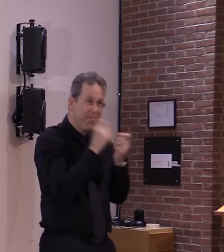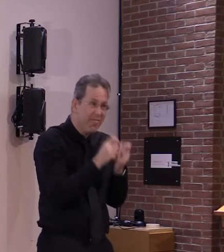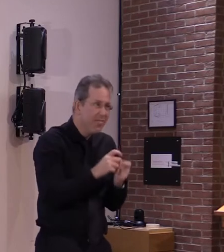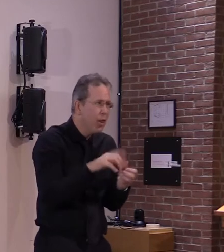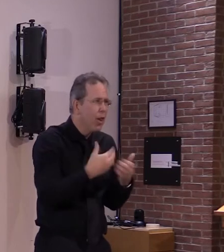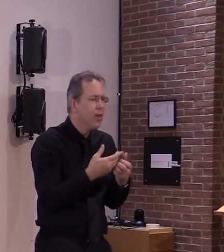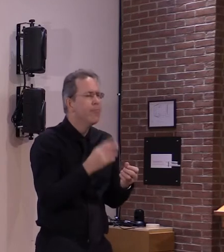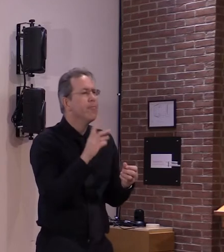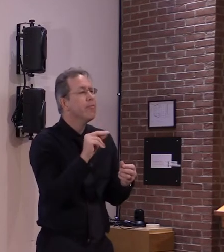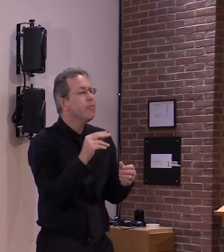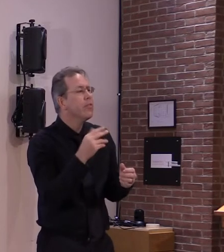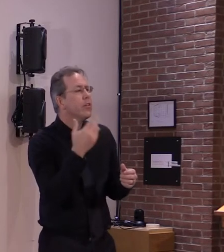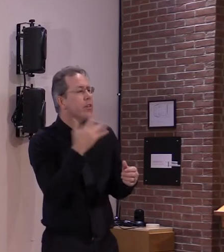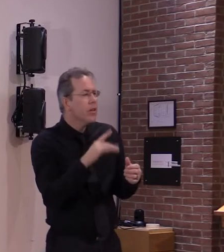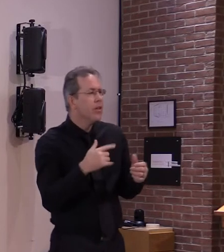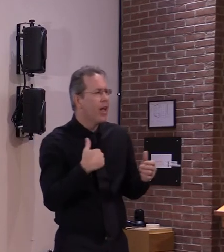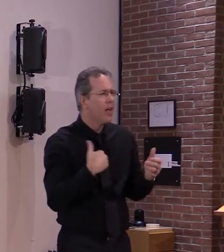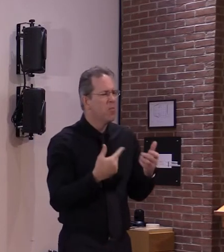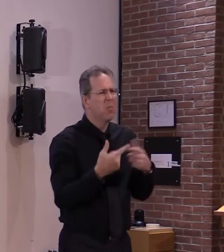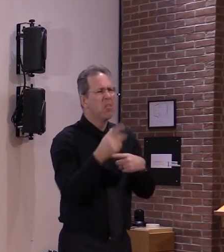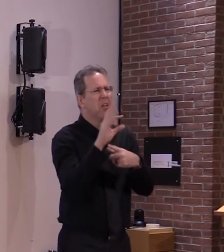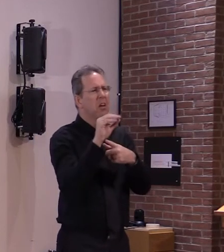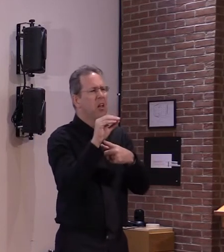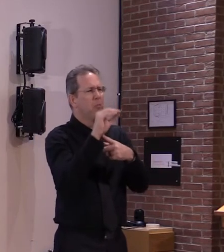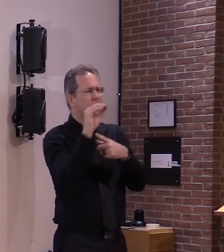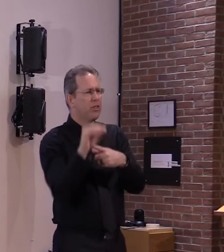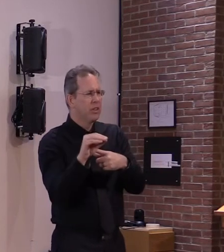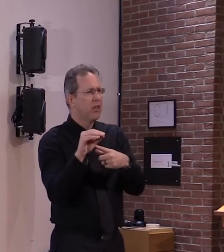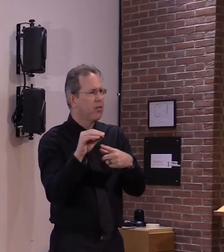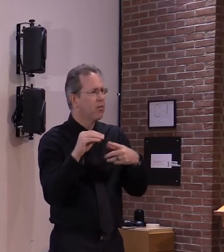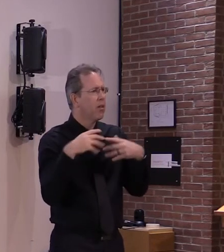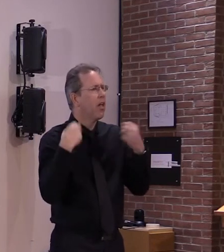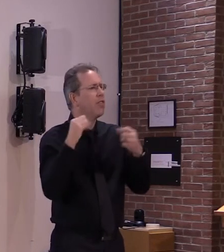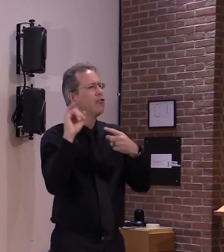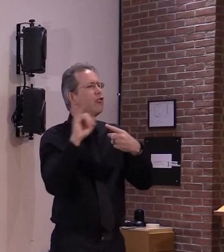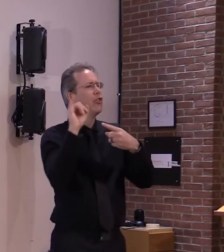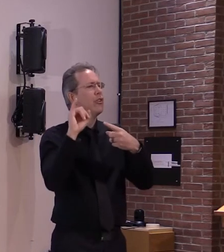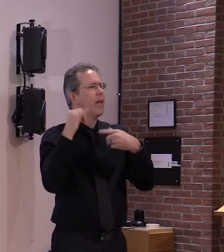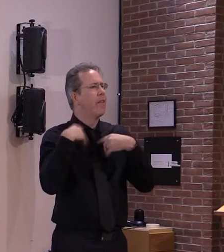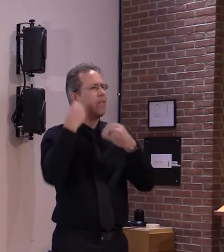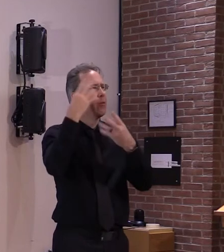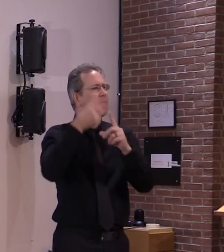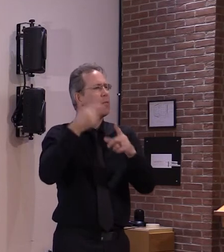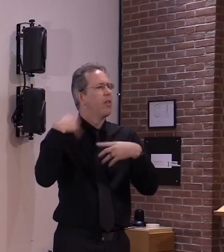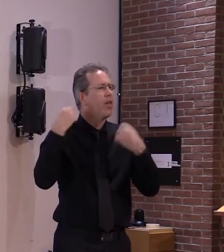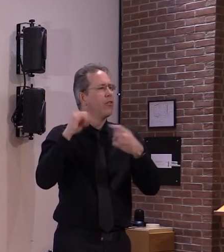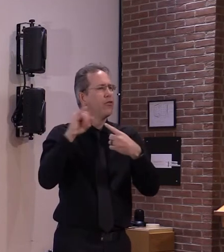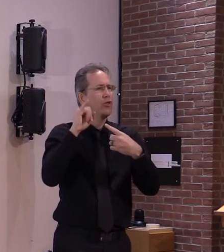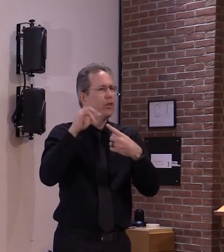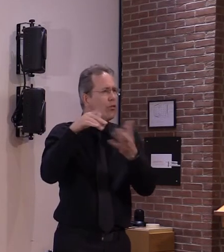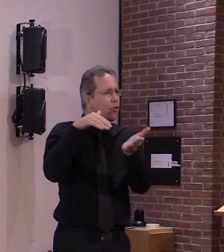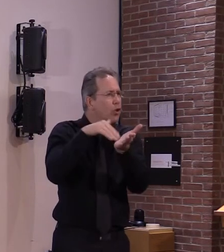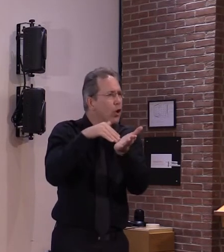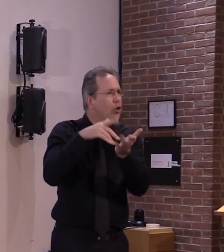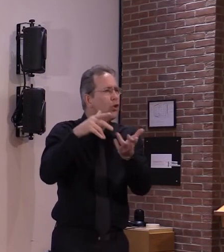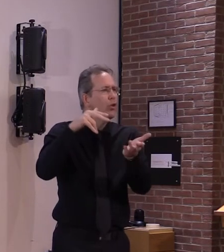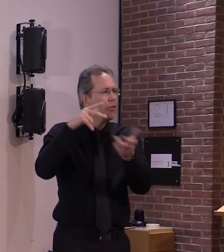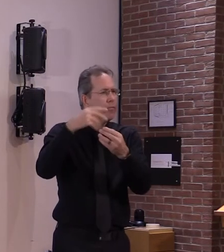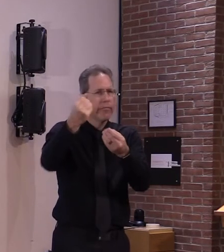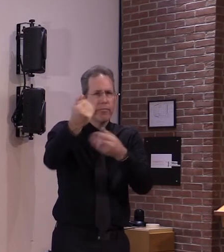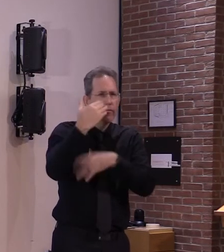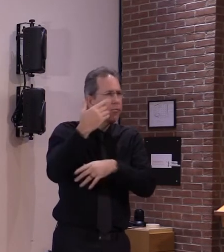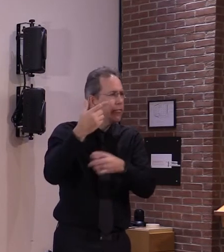um those people are all known to their own primary care practice and to the health care community